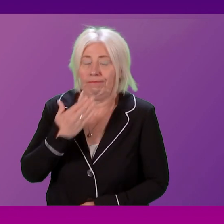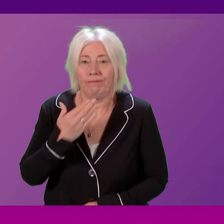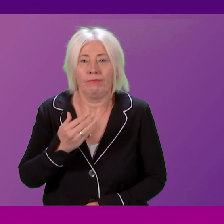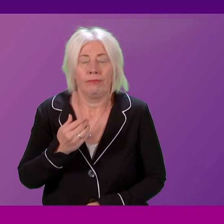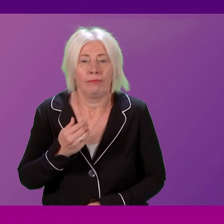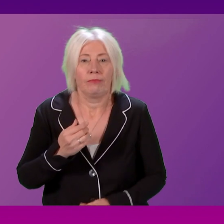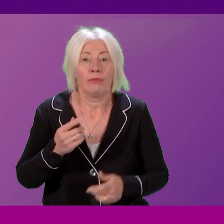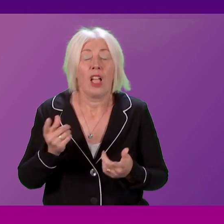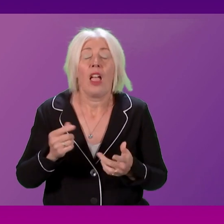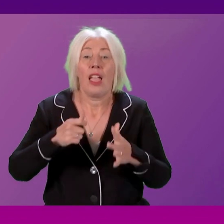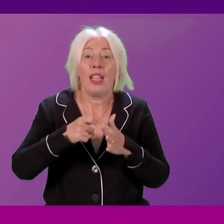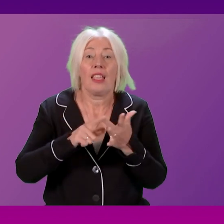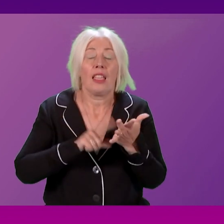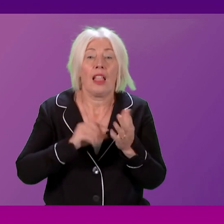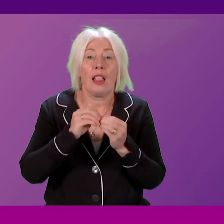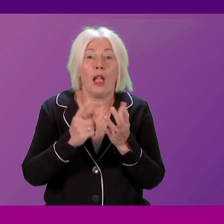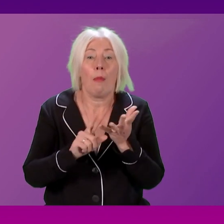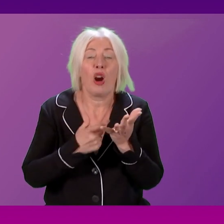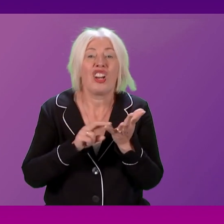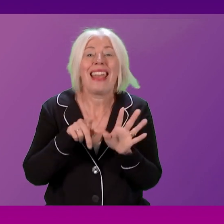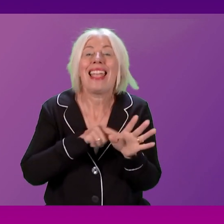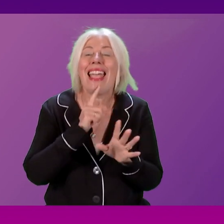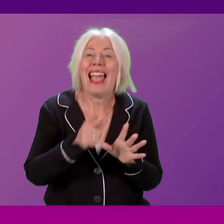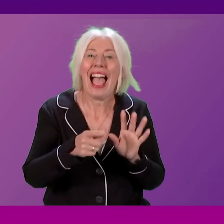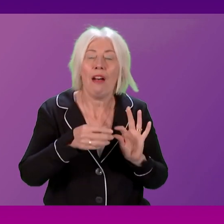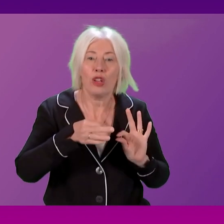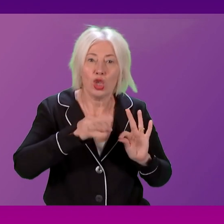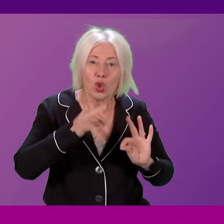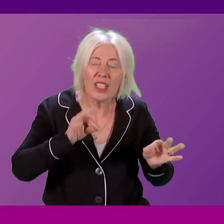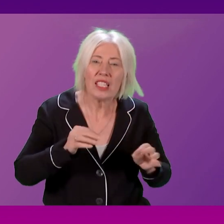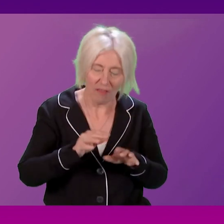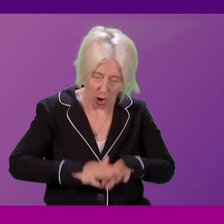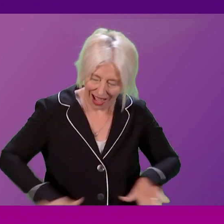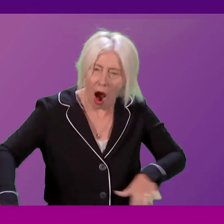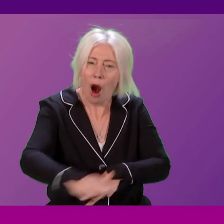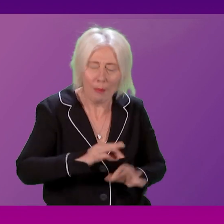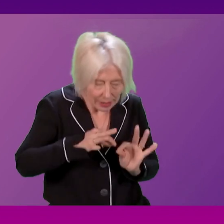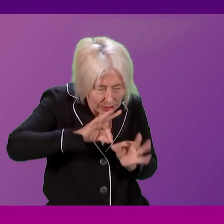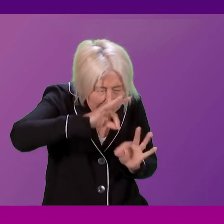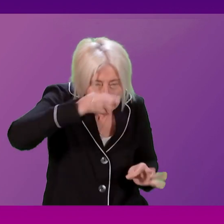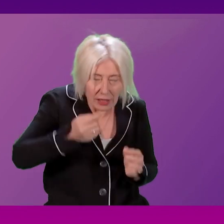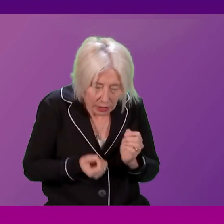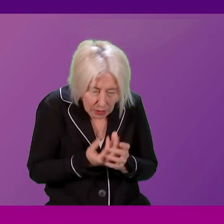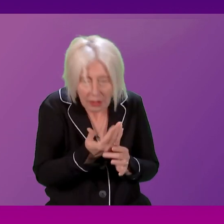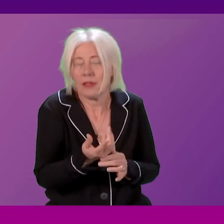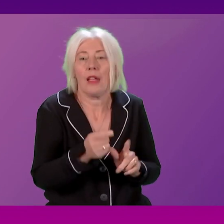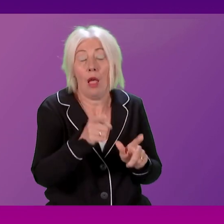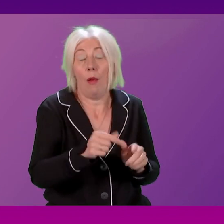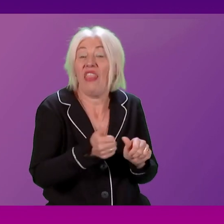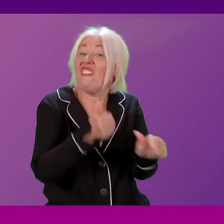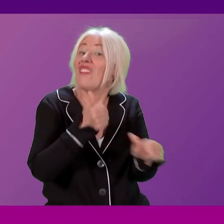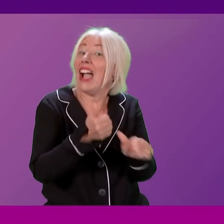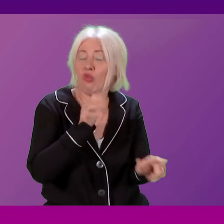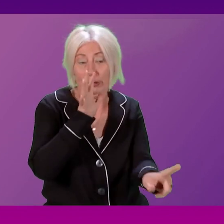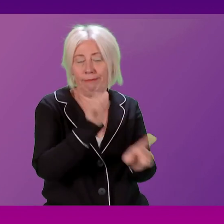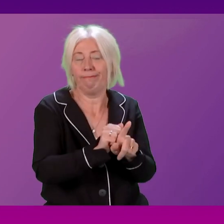the Aquafil factory in Kilburnie, which carries an interlacing and twisting for the carpet yarn industry, has been unexpectedly earmarked for closure as early as